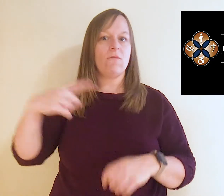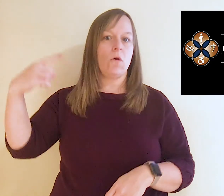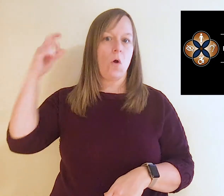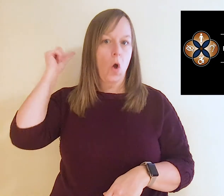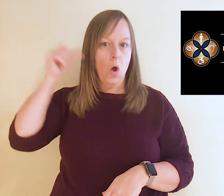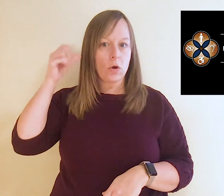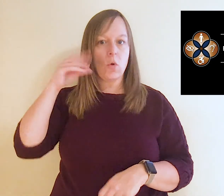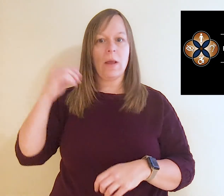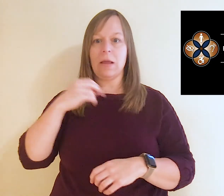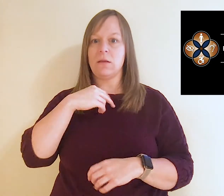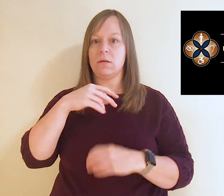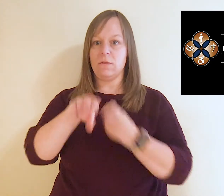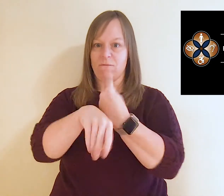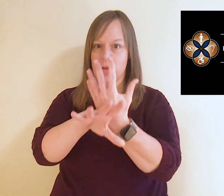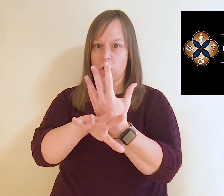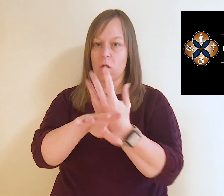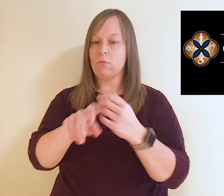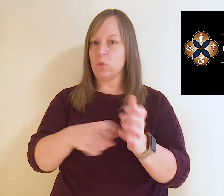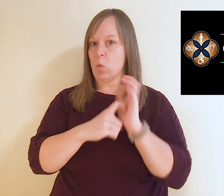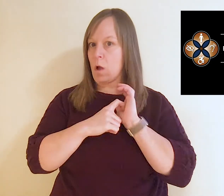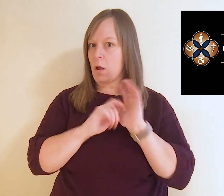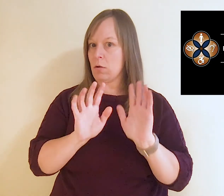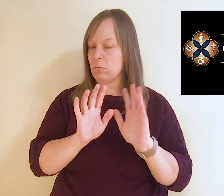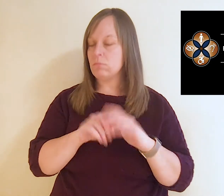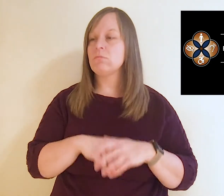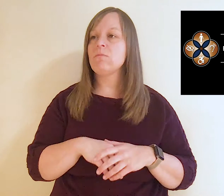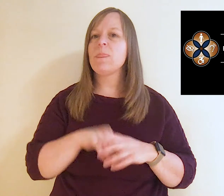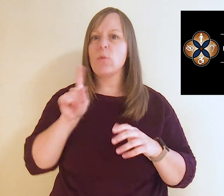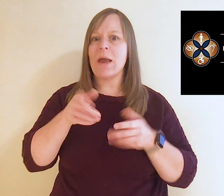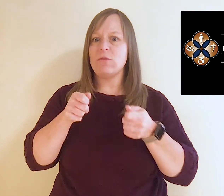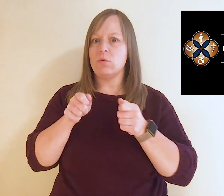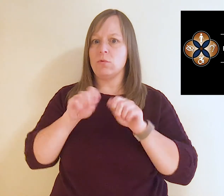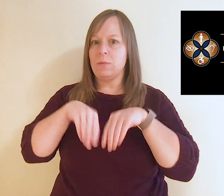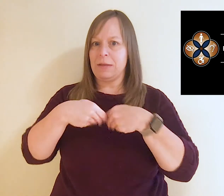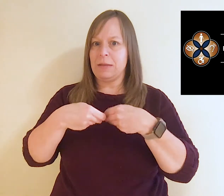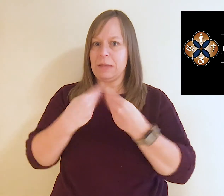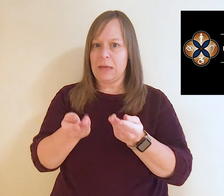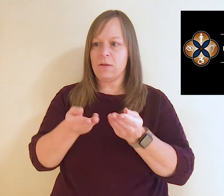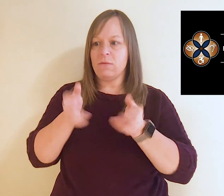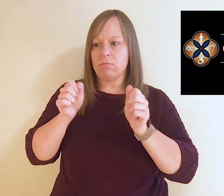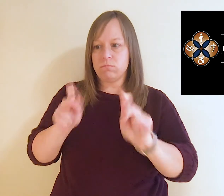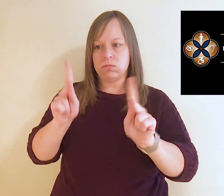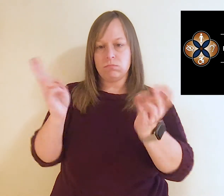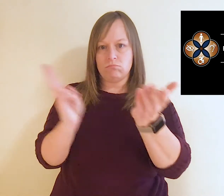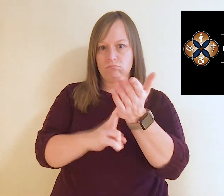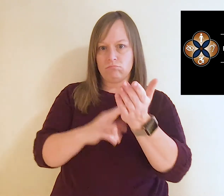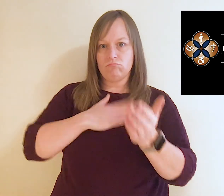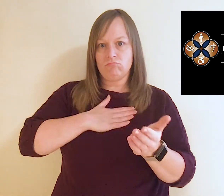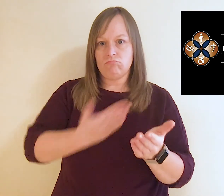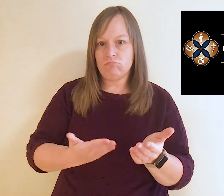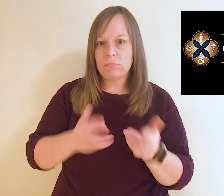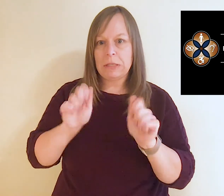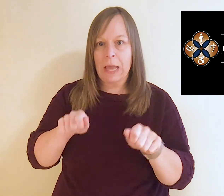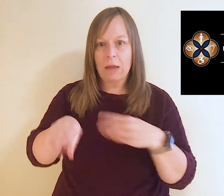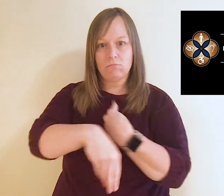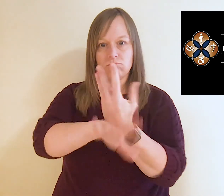contain both audio and video components. You have to give consent before telehealth services can begin,